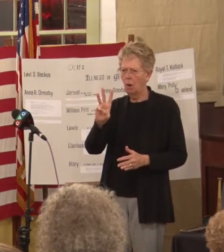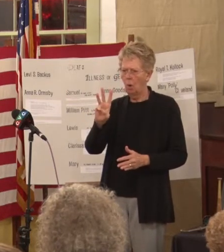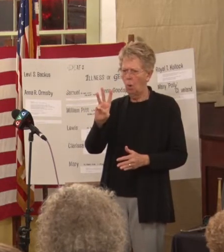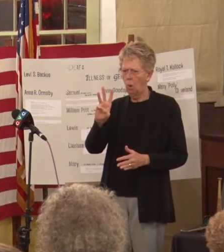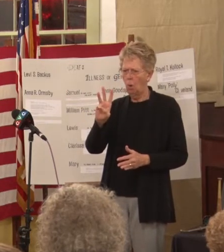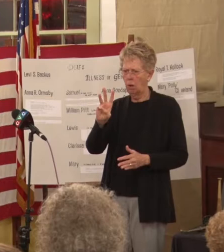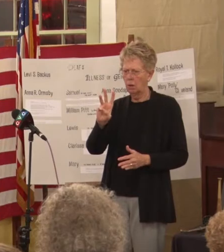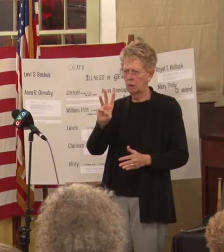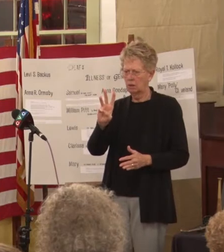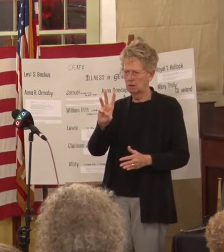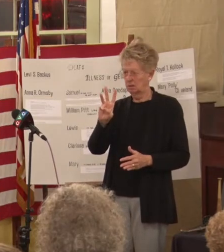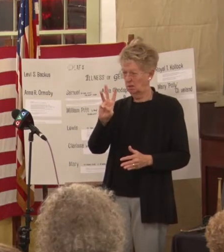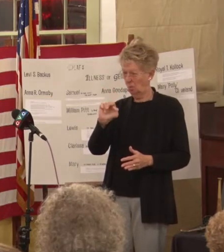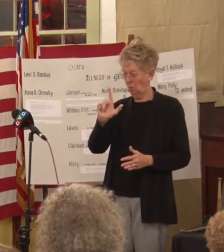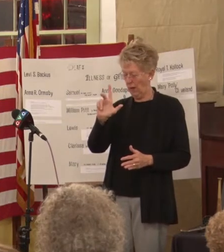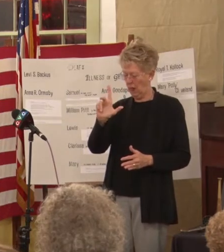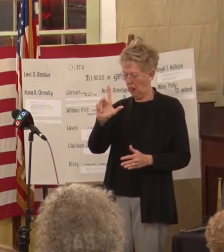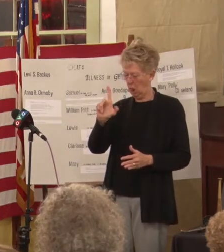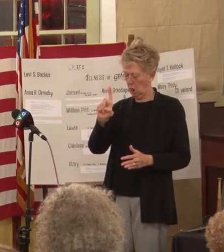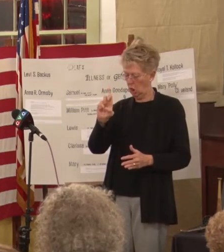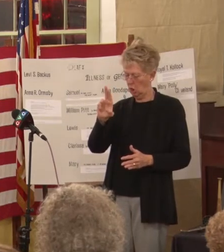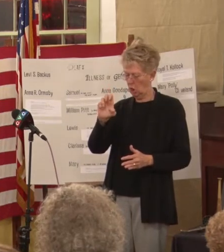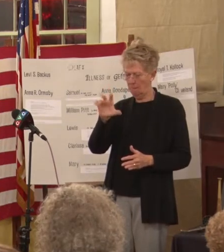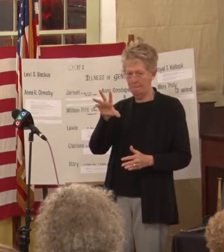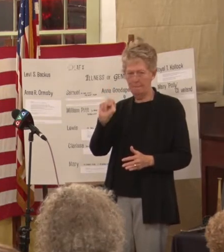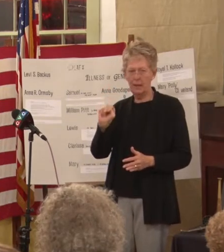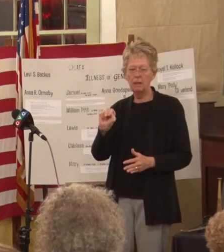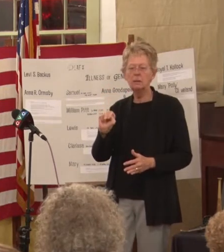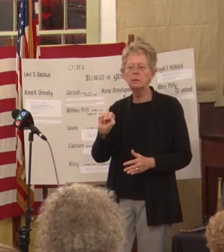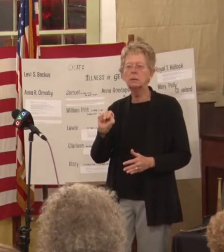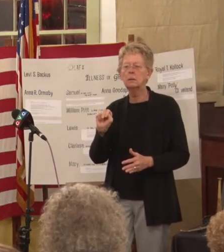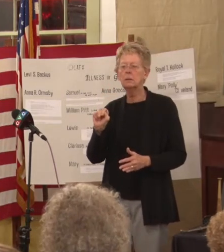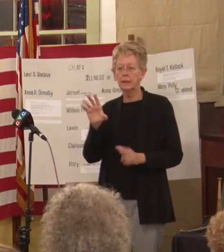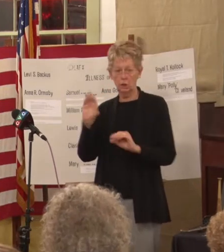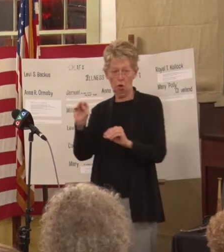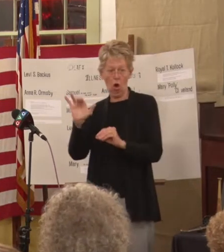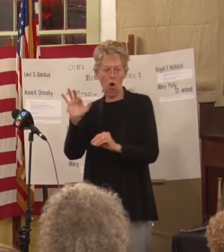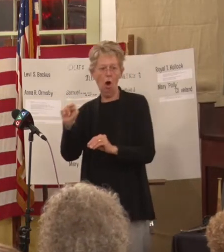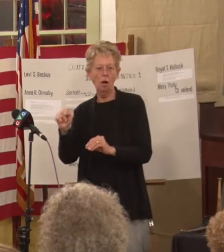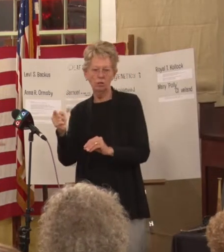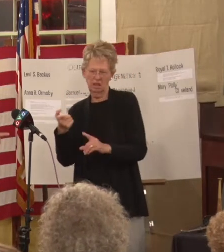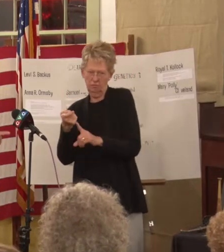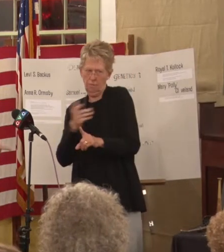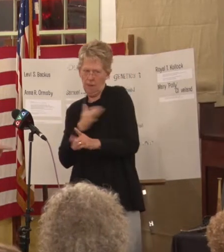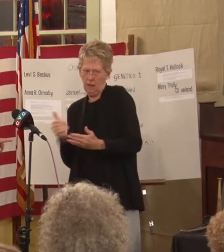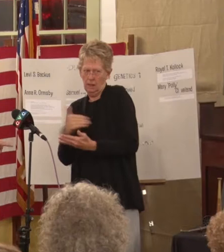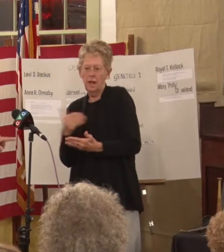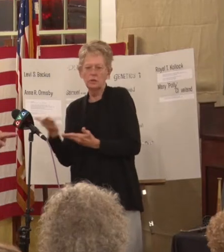and he taught art. And so, I brought examples of, from my own collection, different pieces of artwork.